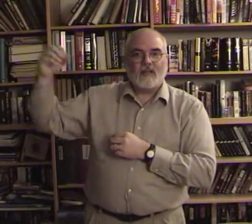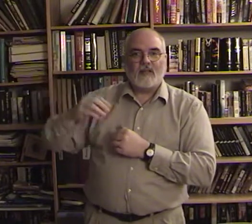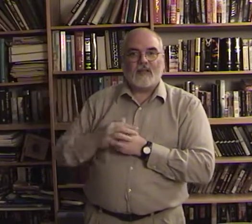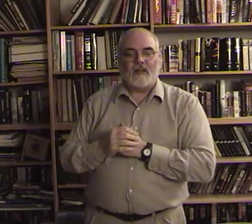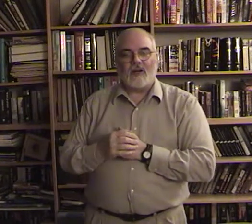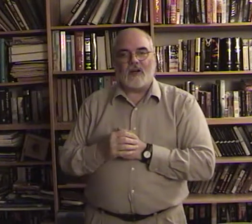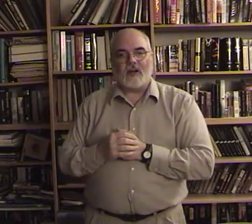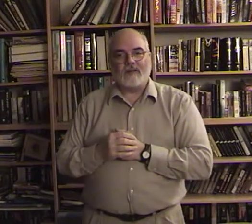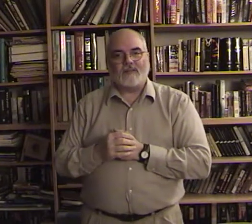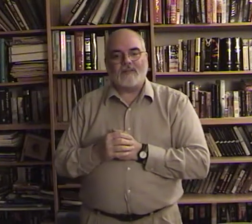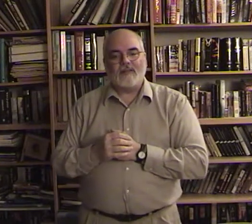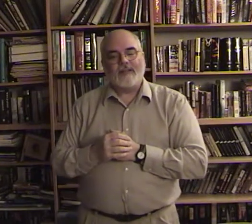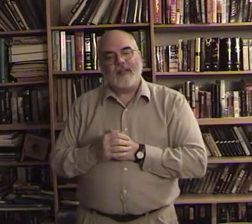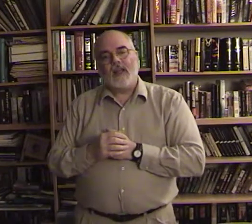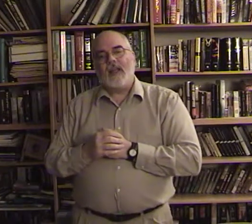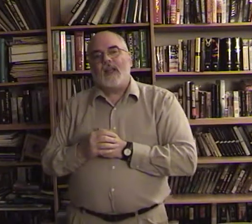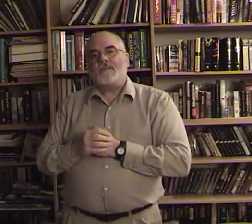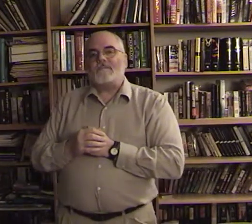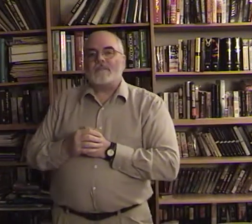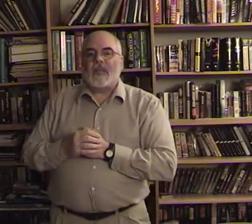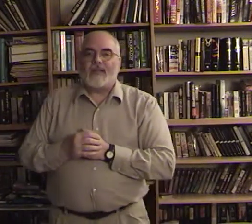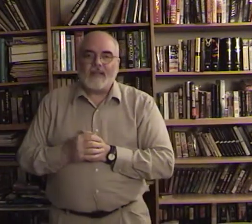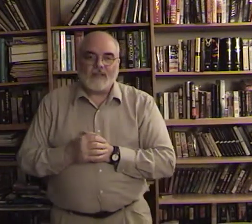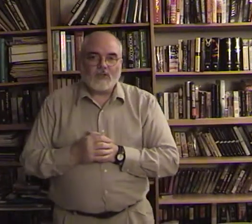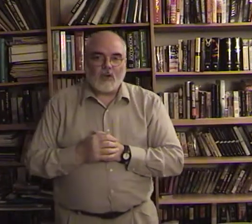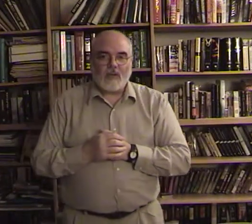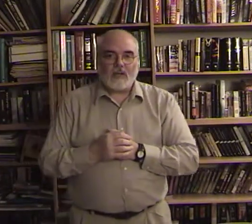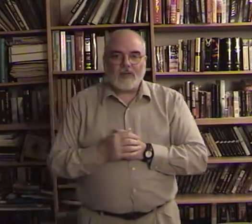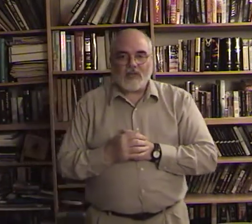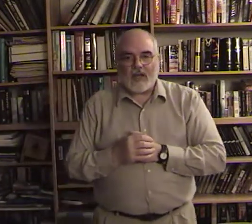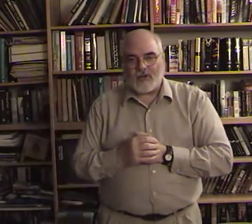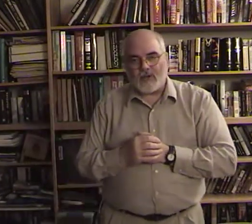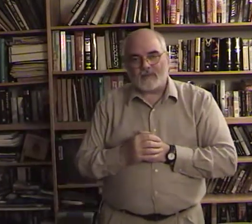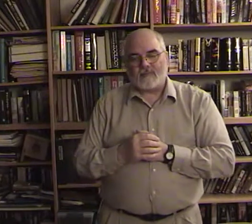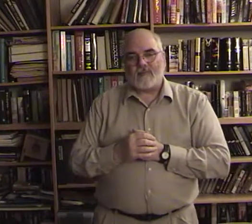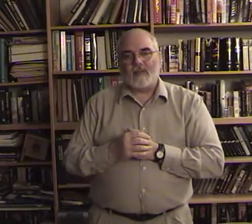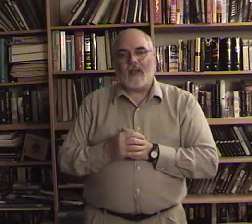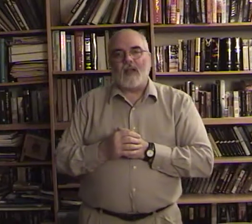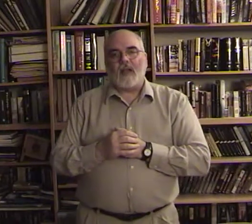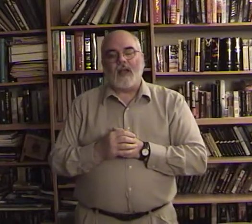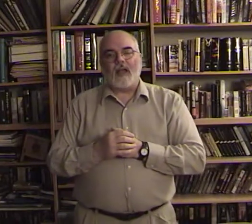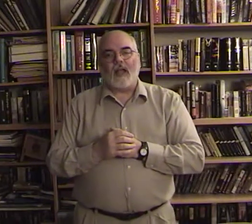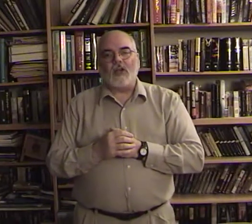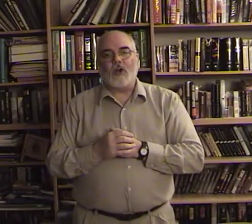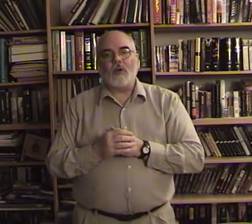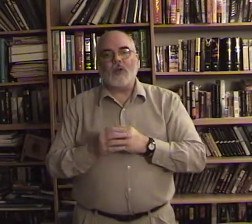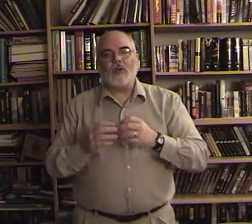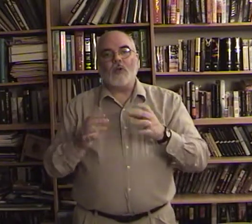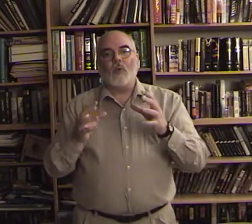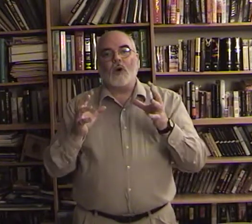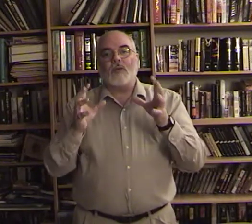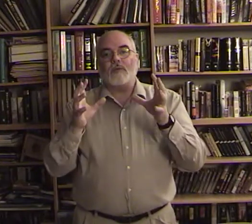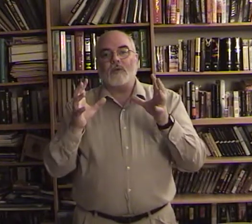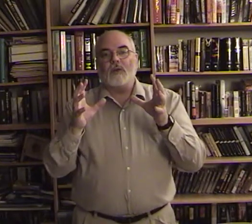all right this is going to be a little bit challenging i encourage you to work through